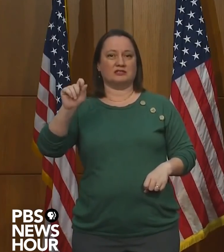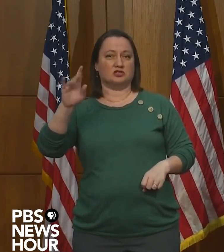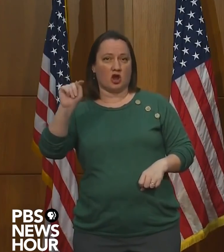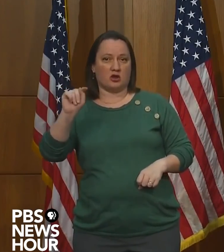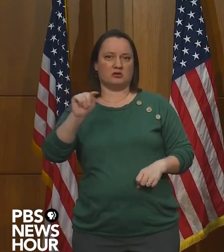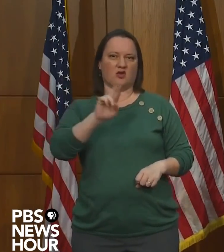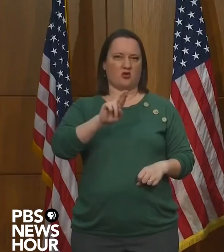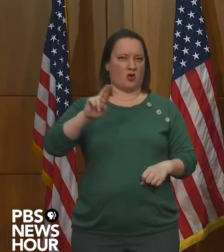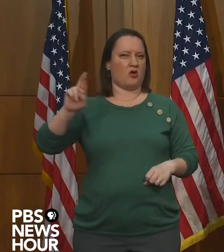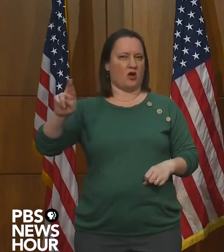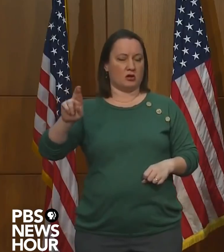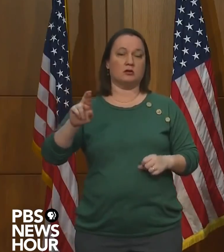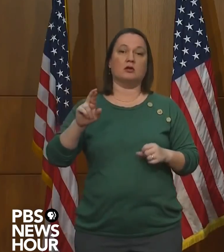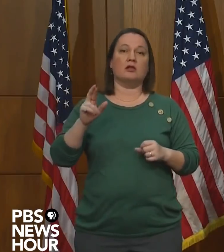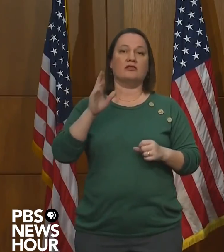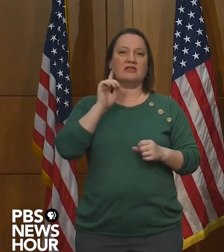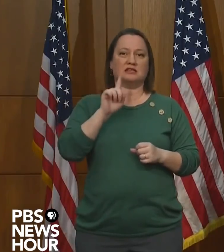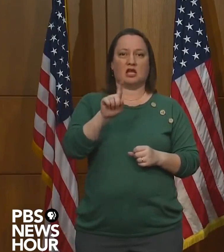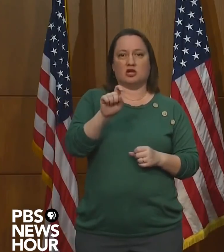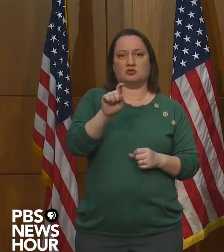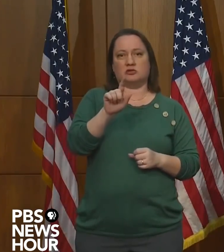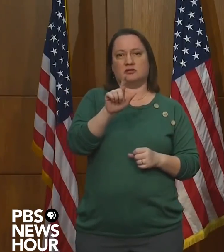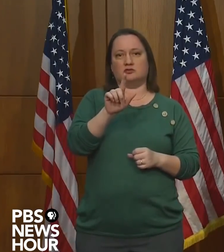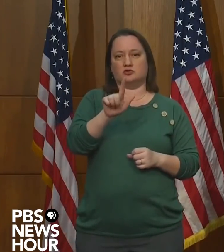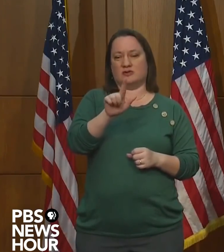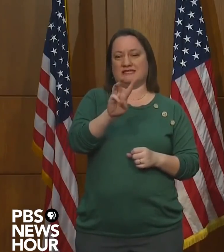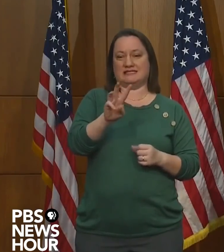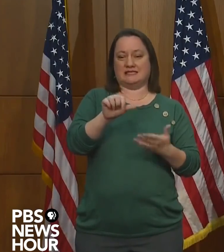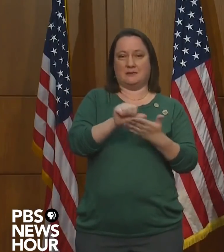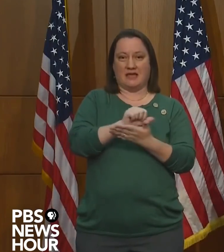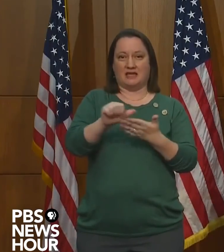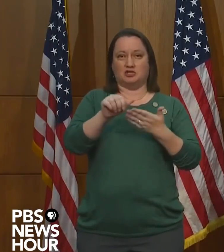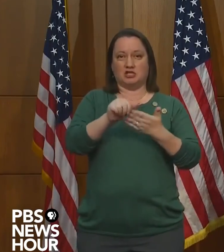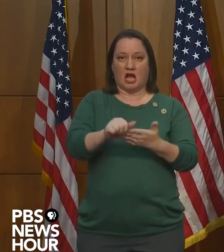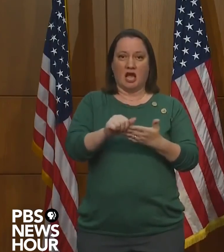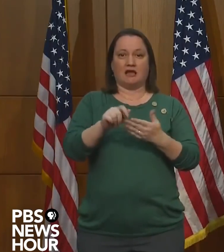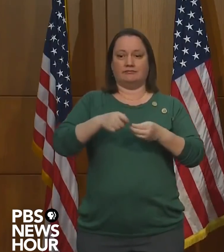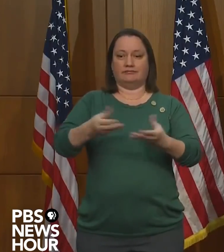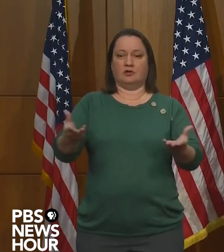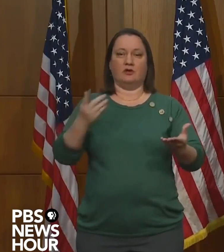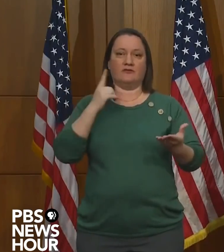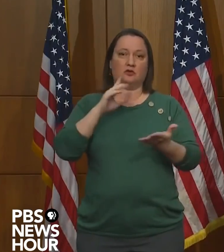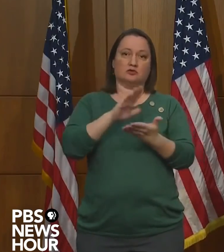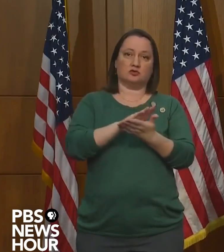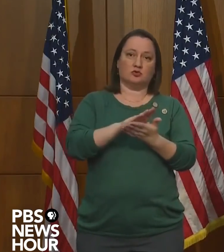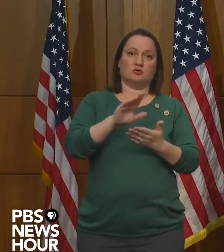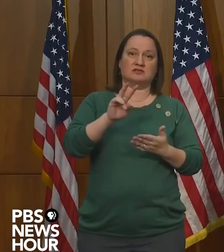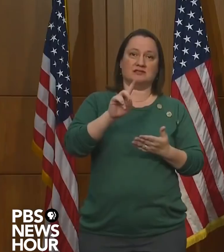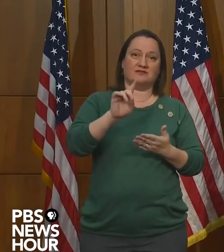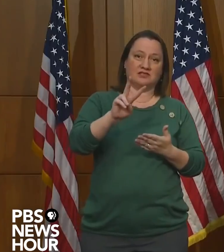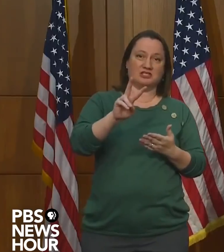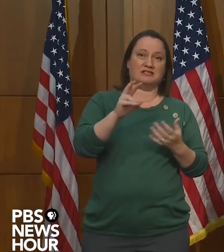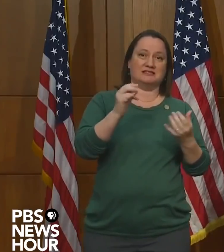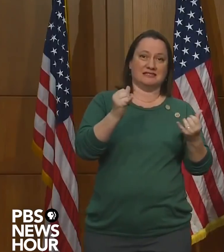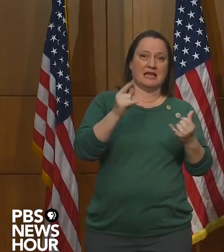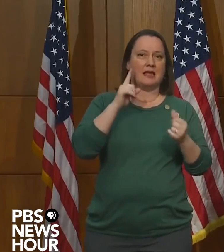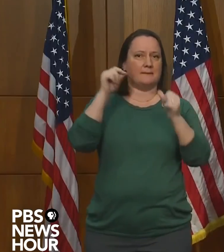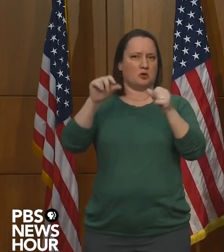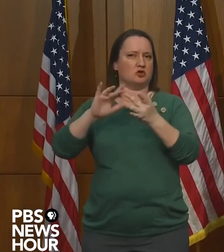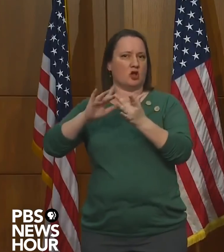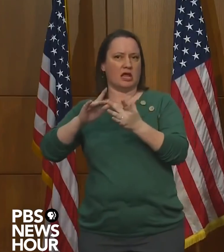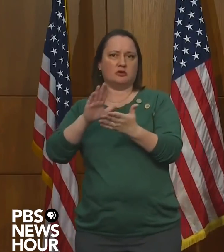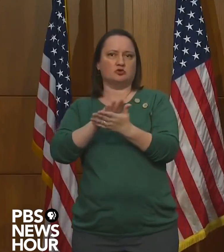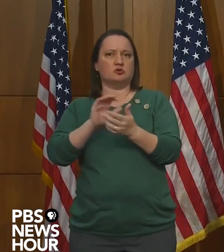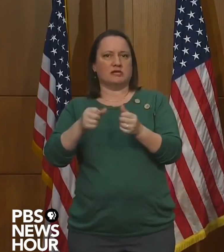guide that will go to our school divisions today and be posted online that schools can use to assist in their planning for opening